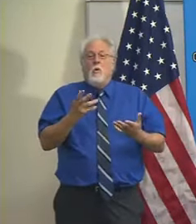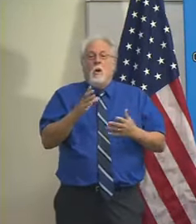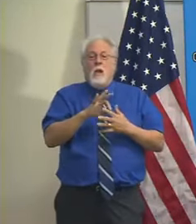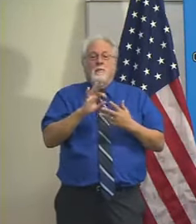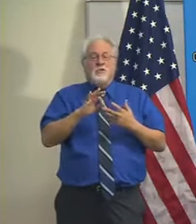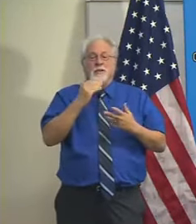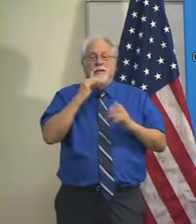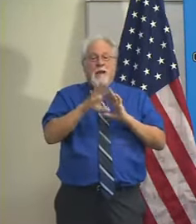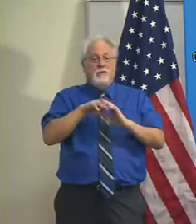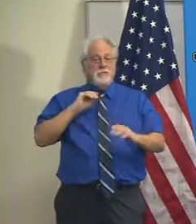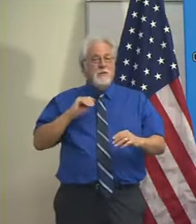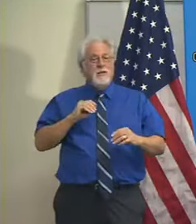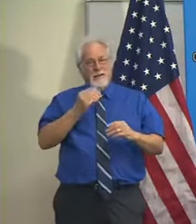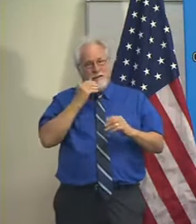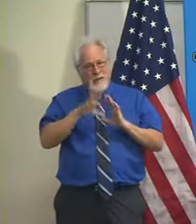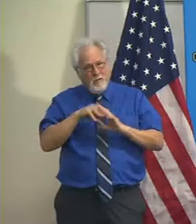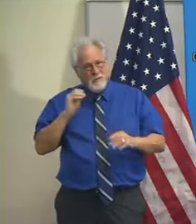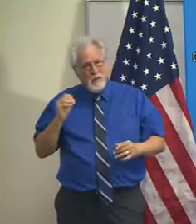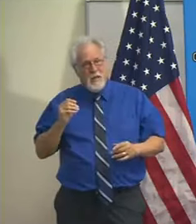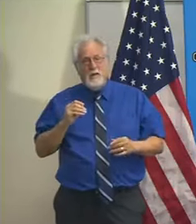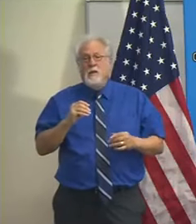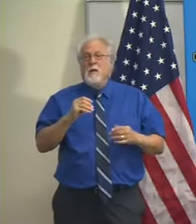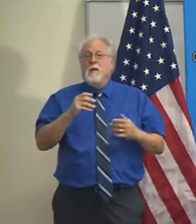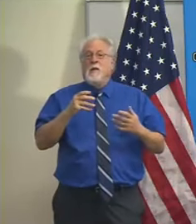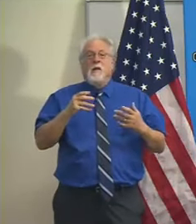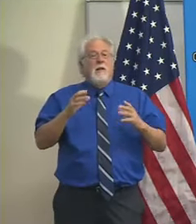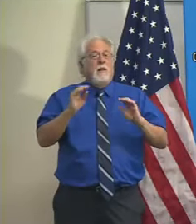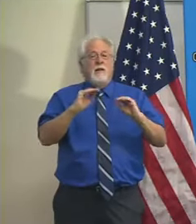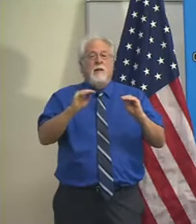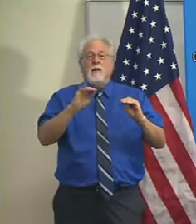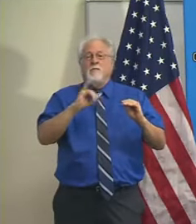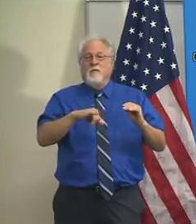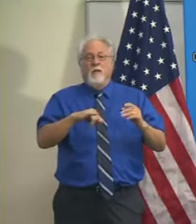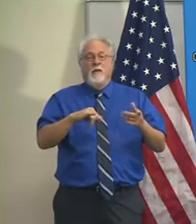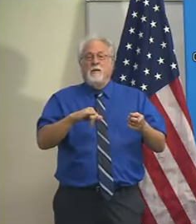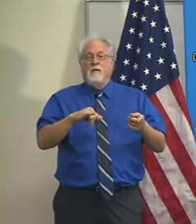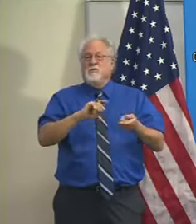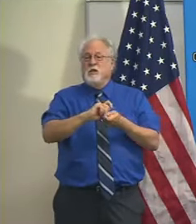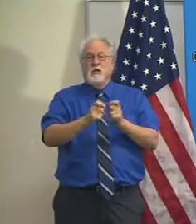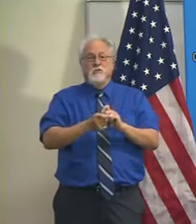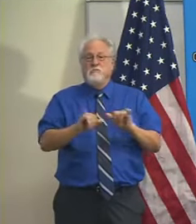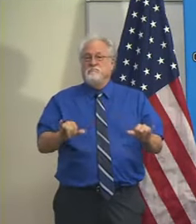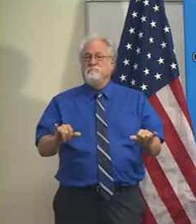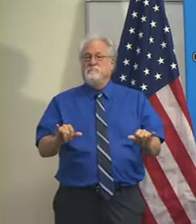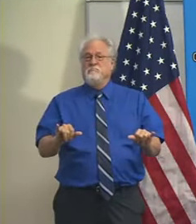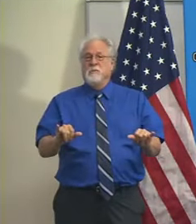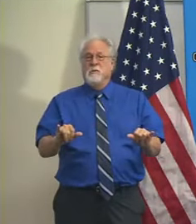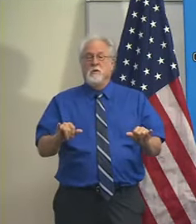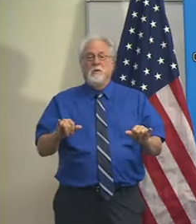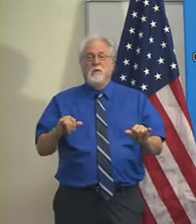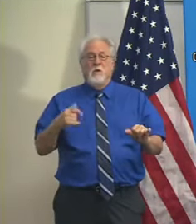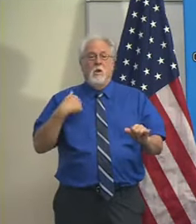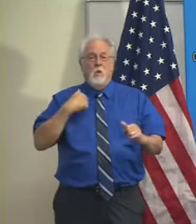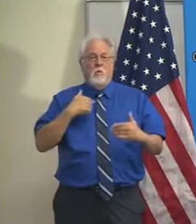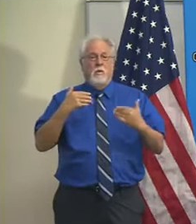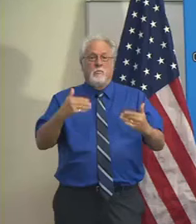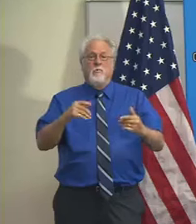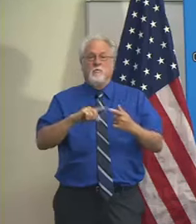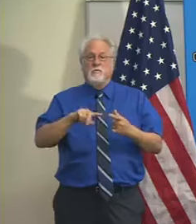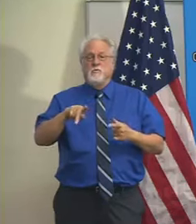to eat outdoors, eat outdoors. None of that stuff changes as we move into